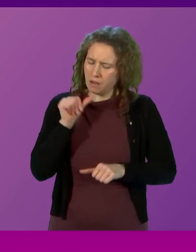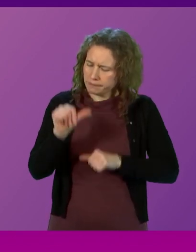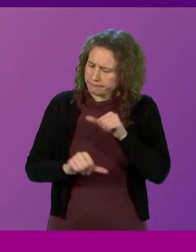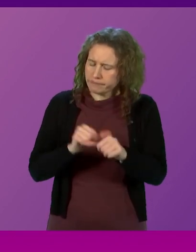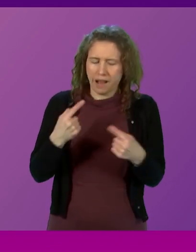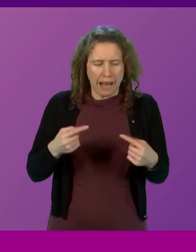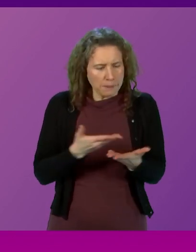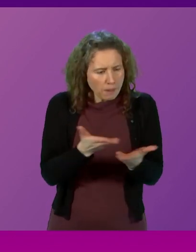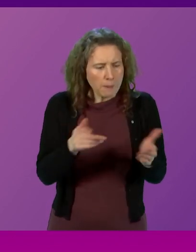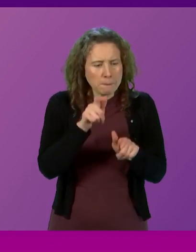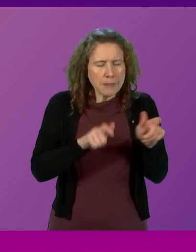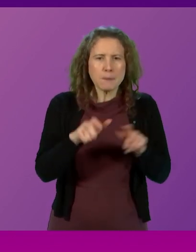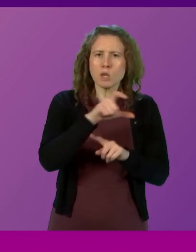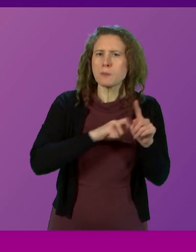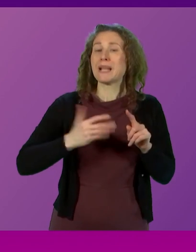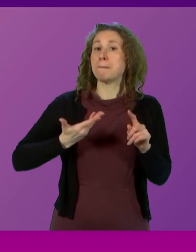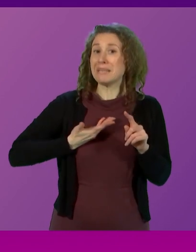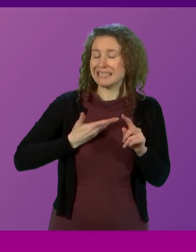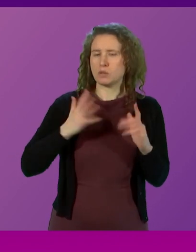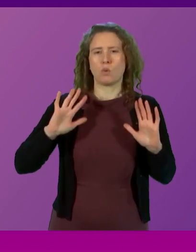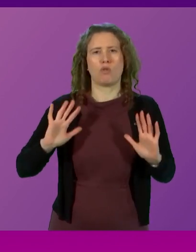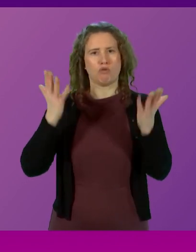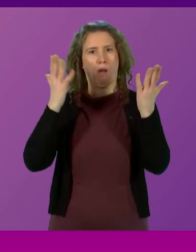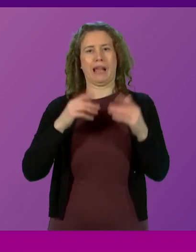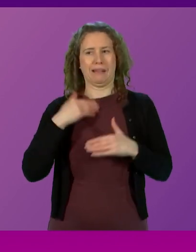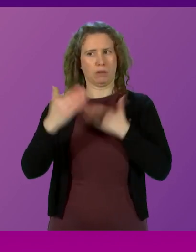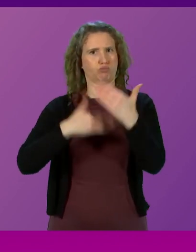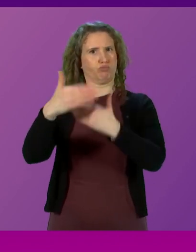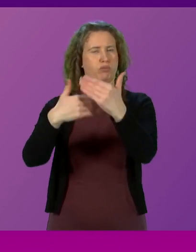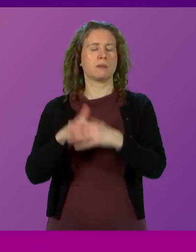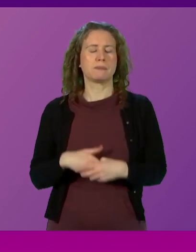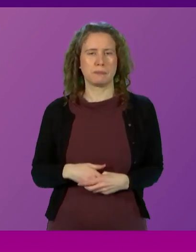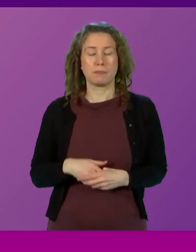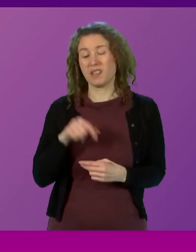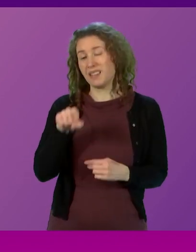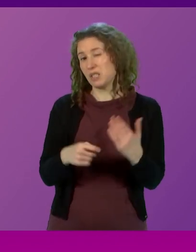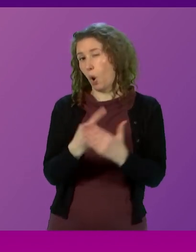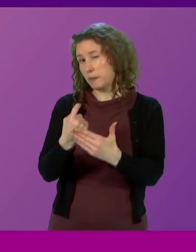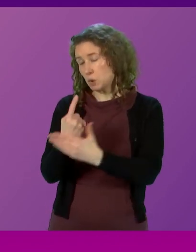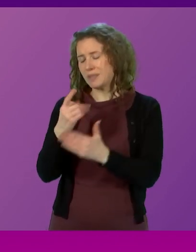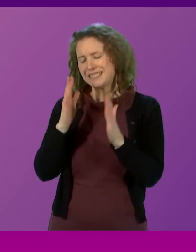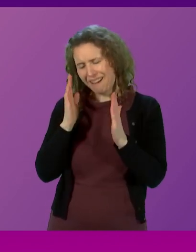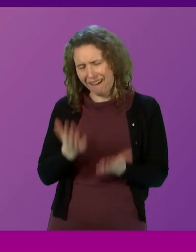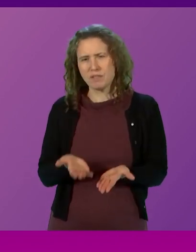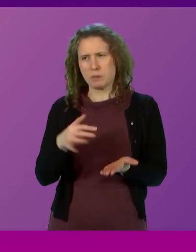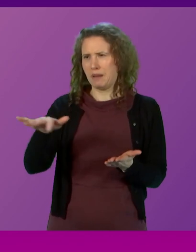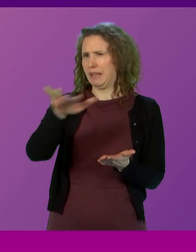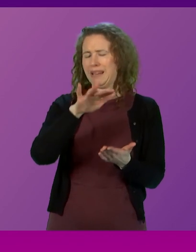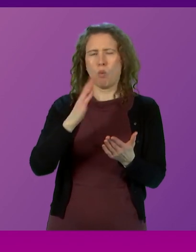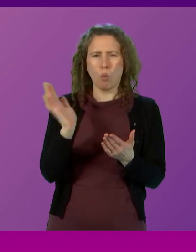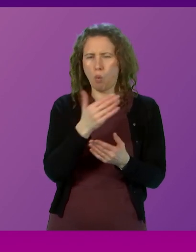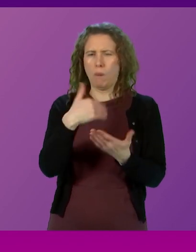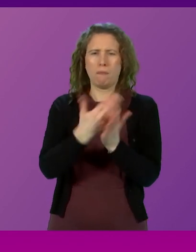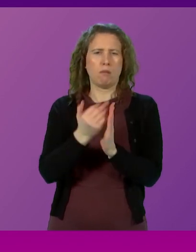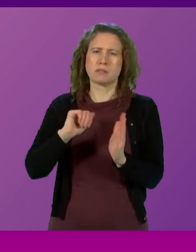communities and businesses in Scotland to thrive and prosper. And these opportunities must exist in every single part of